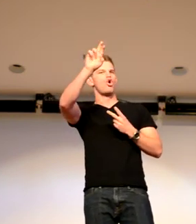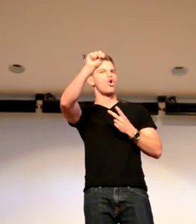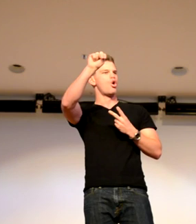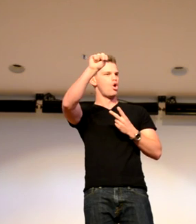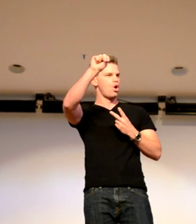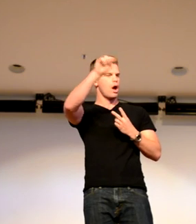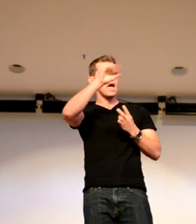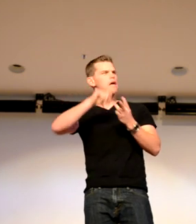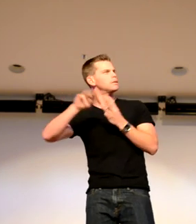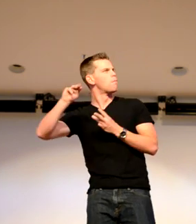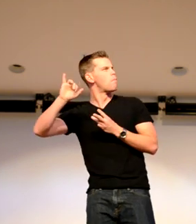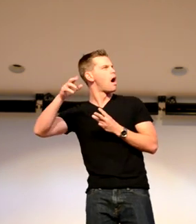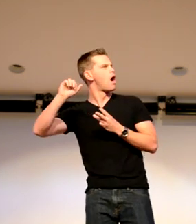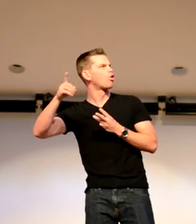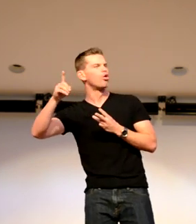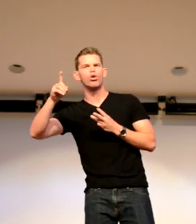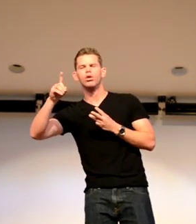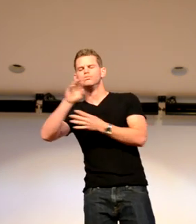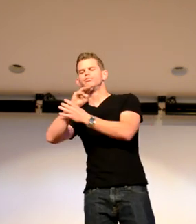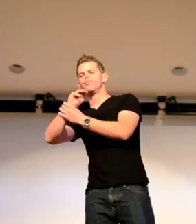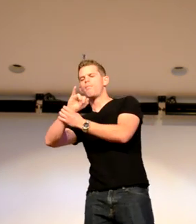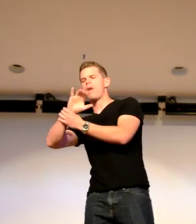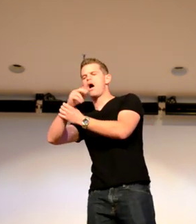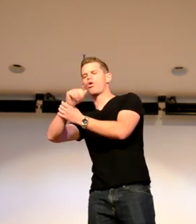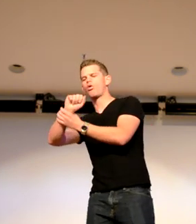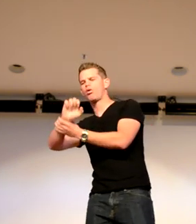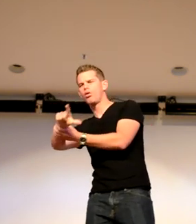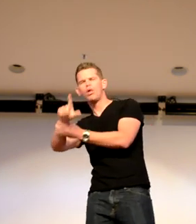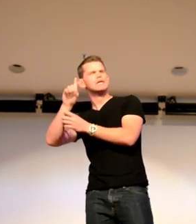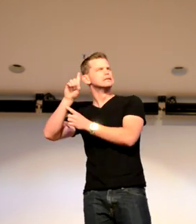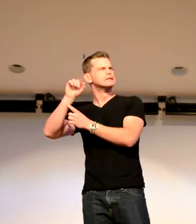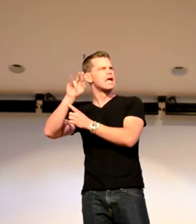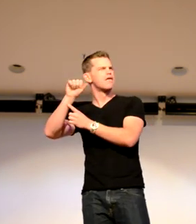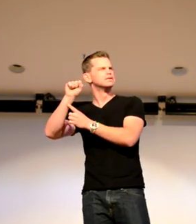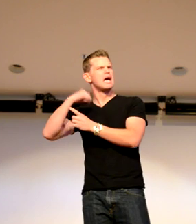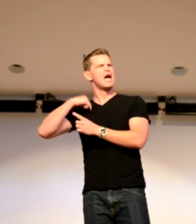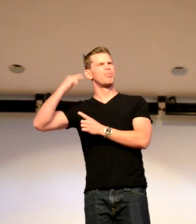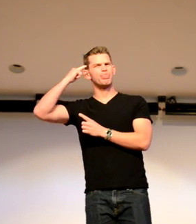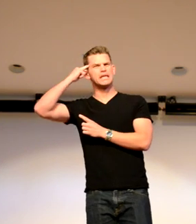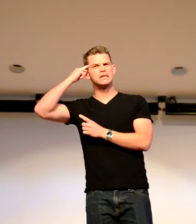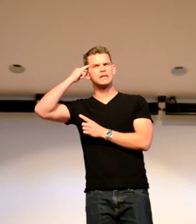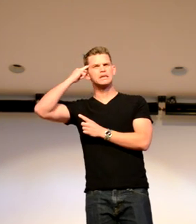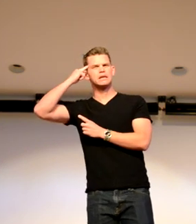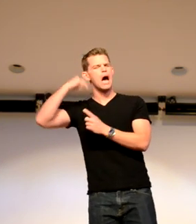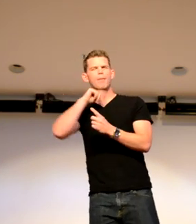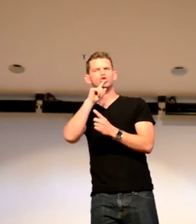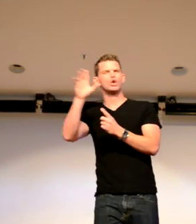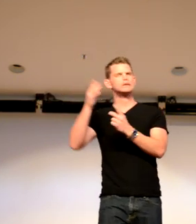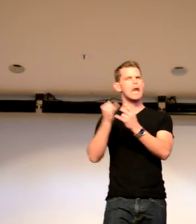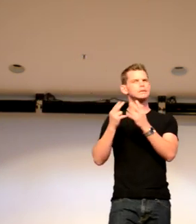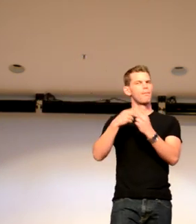sitting around. And there was Michael Davis, I think. I'm not really